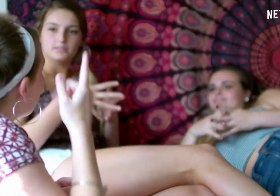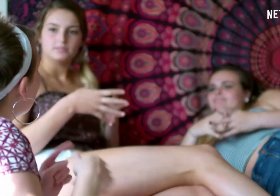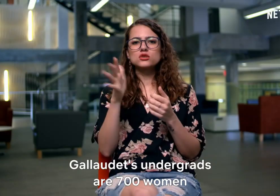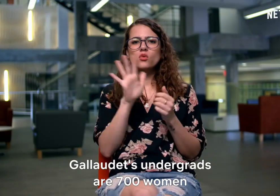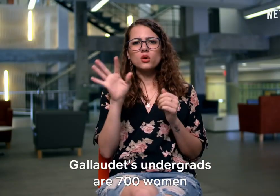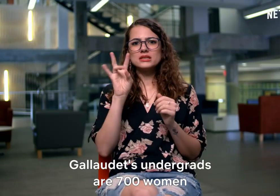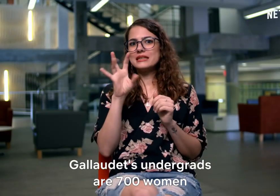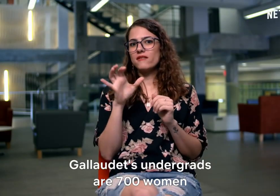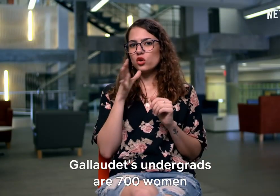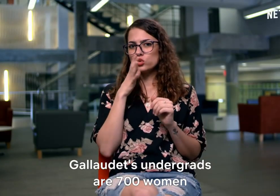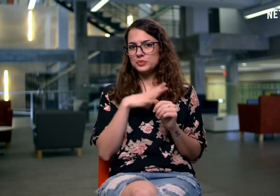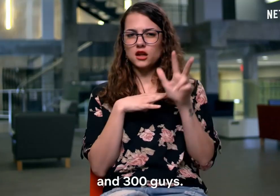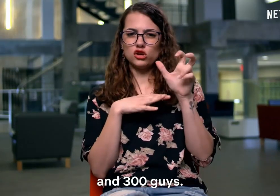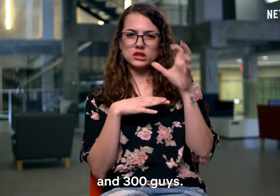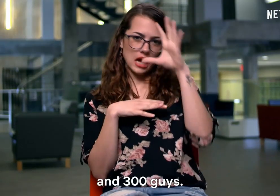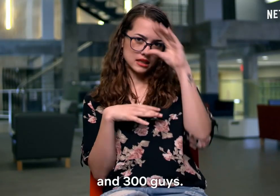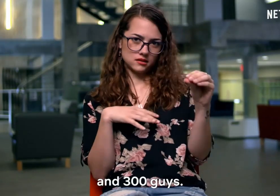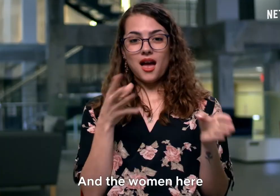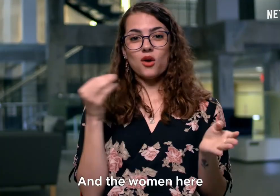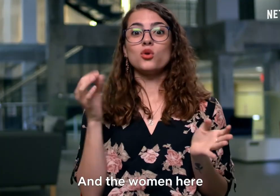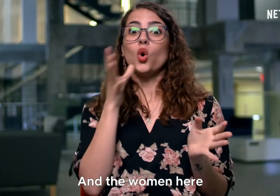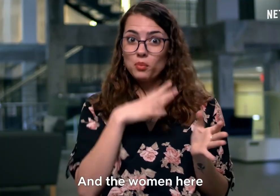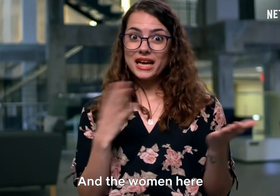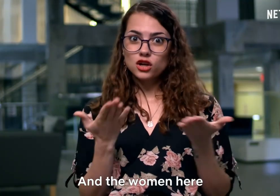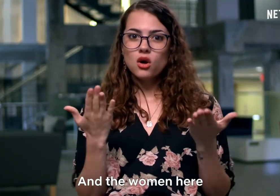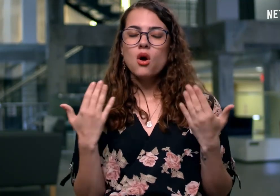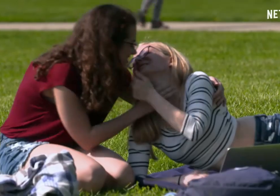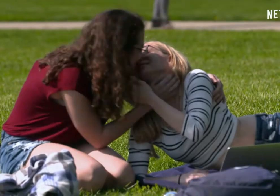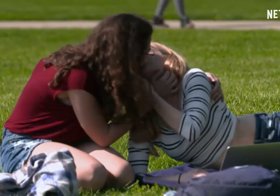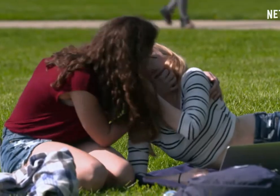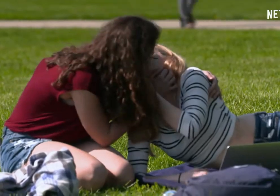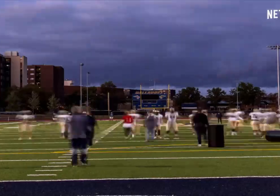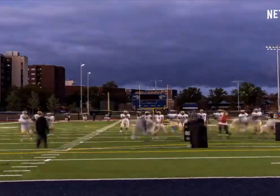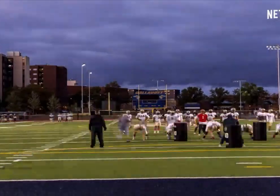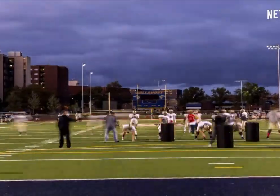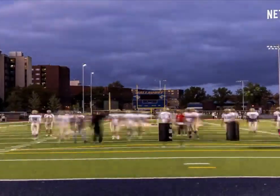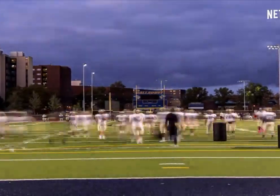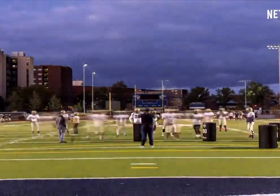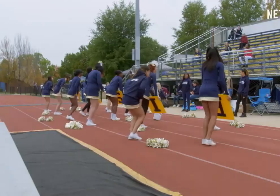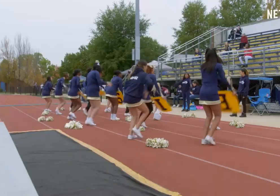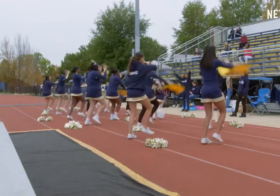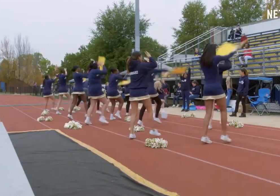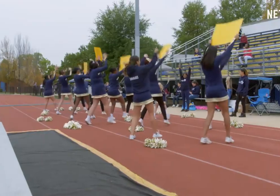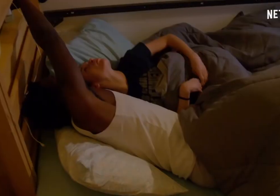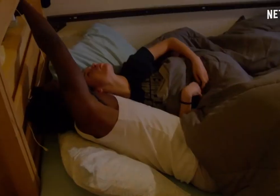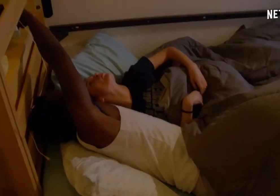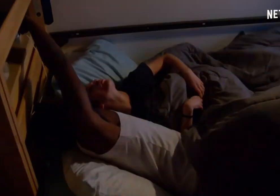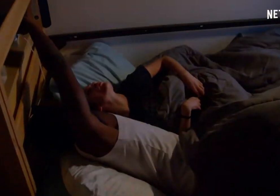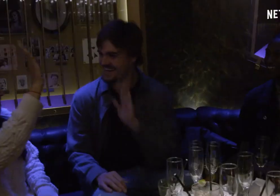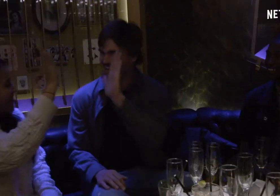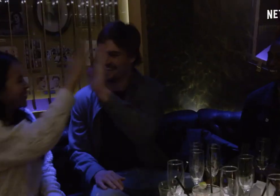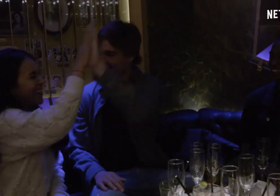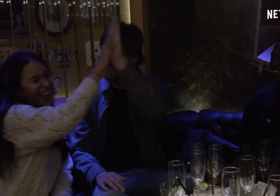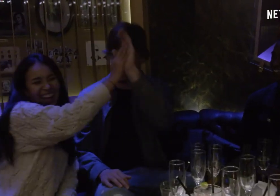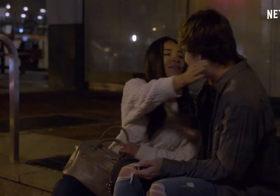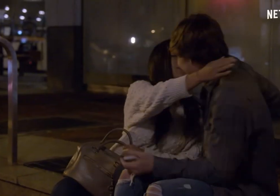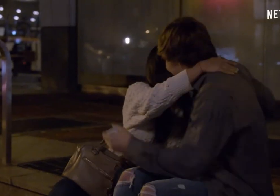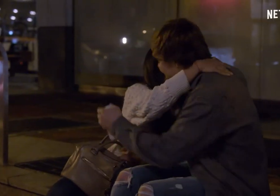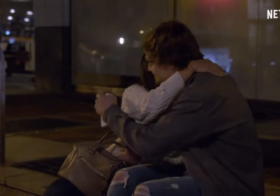Niall proved that when he created his first Netflix reality series, Deaf U, on Gallaudet's campus.